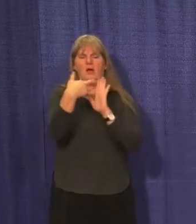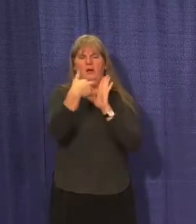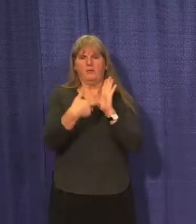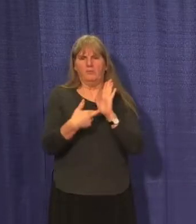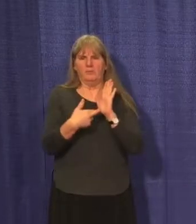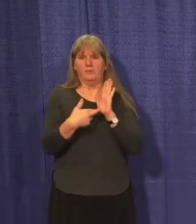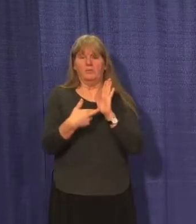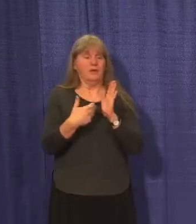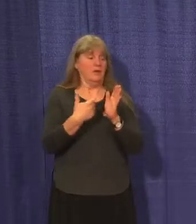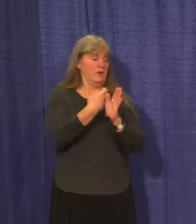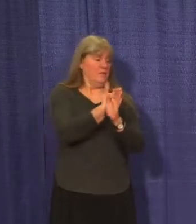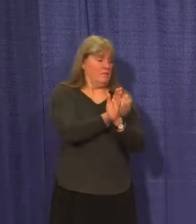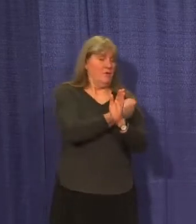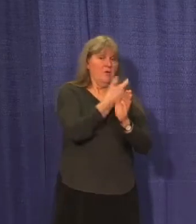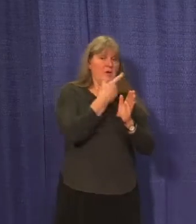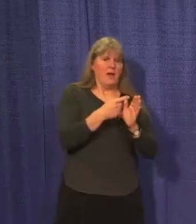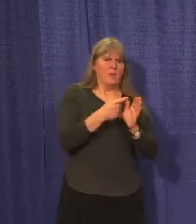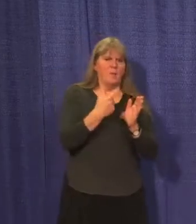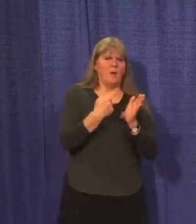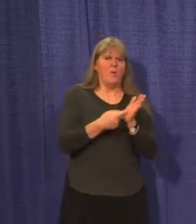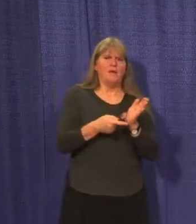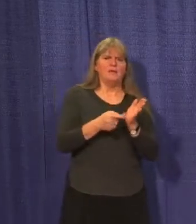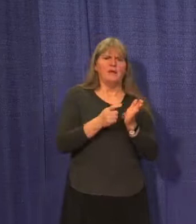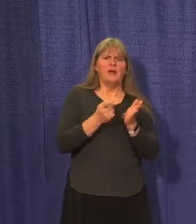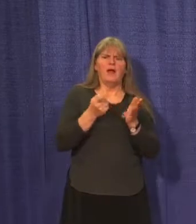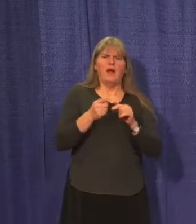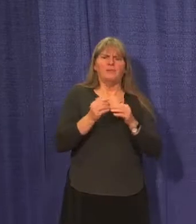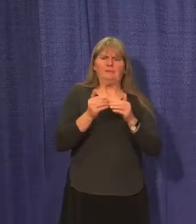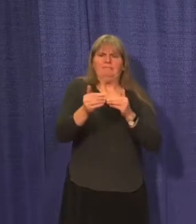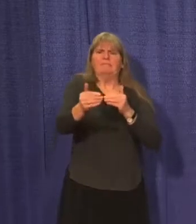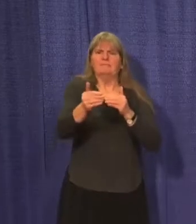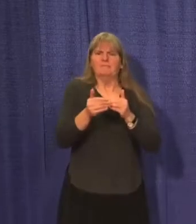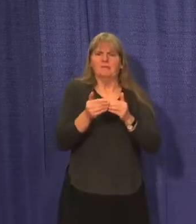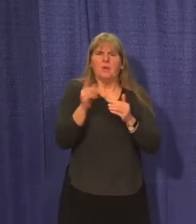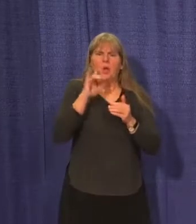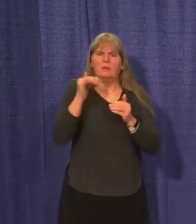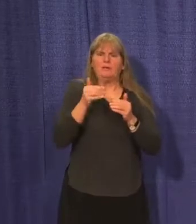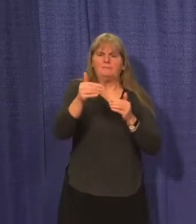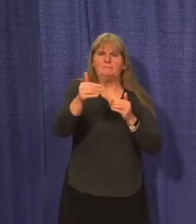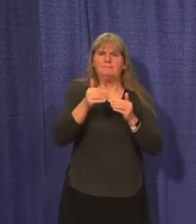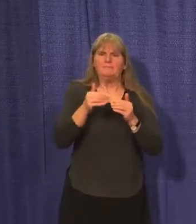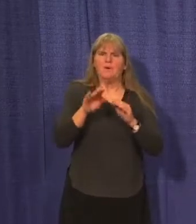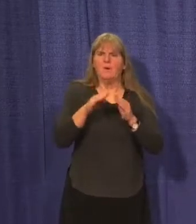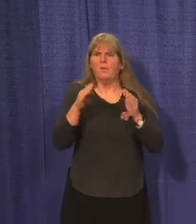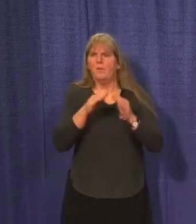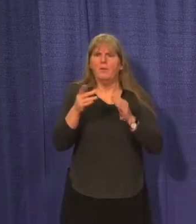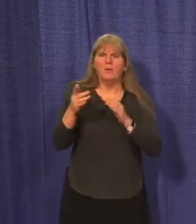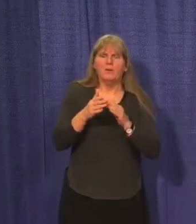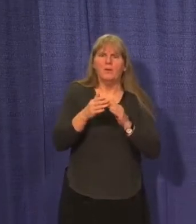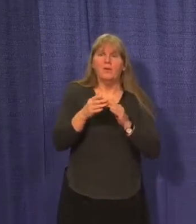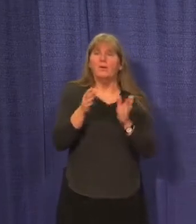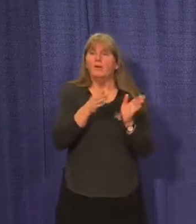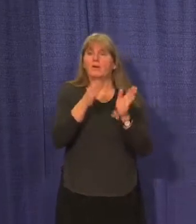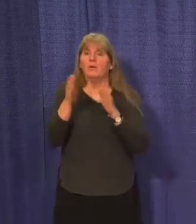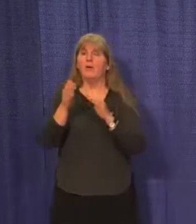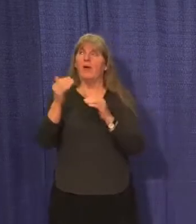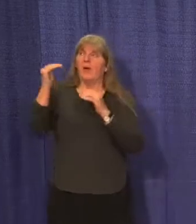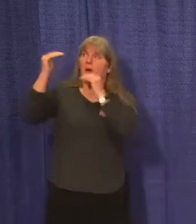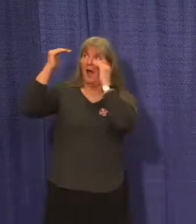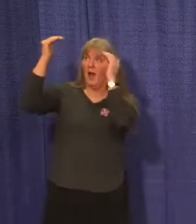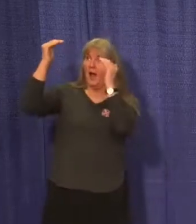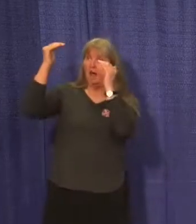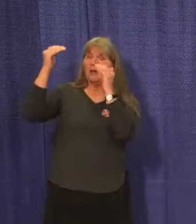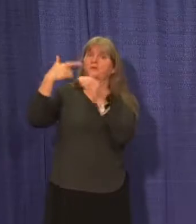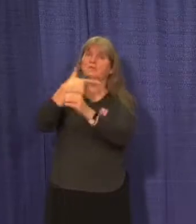vaccine and when we have a vaccinated population and also the question of when we have adults vaccinated but